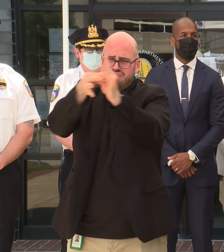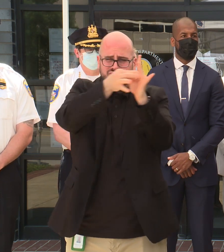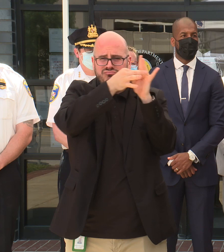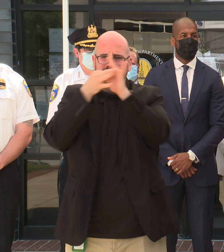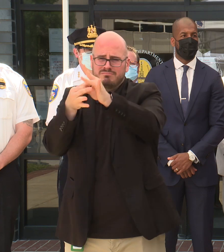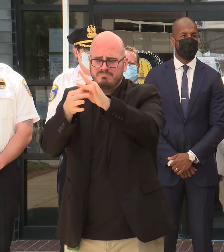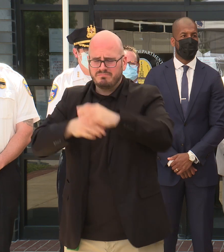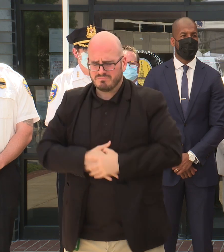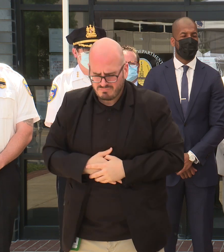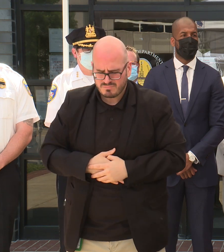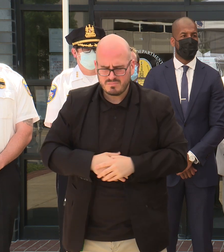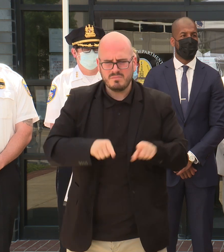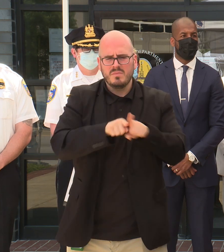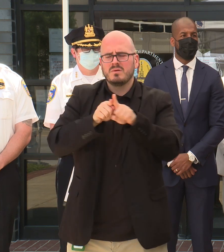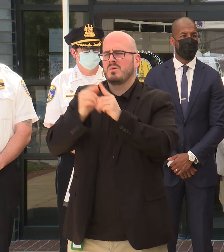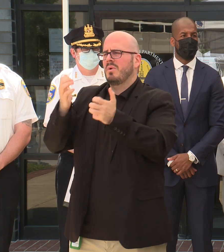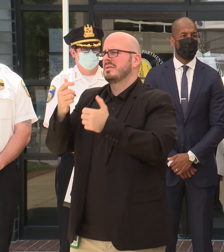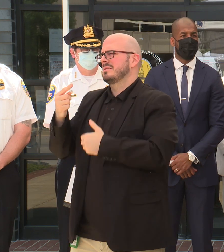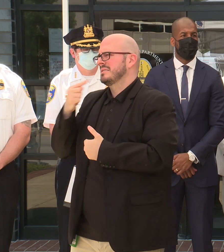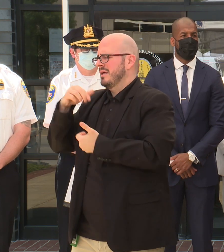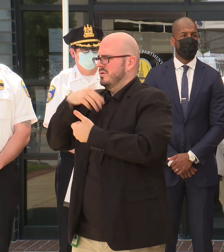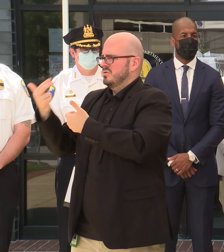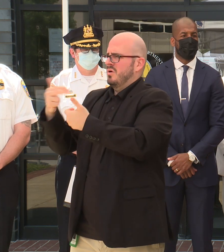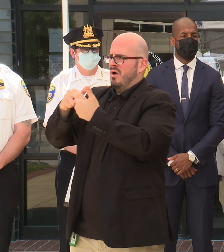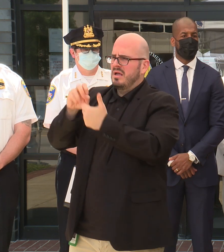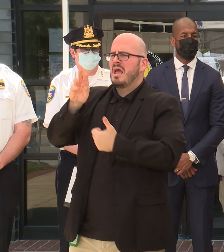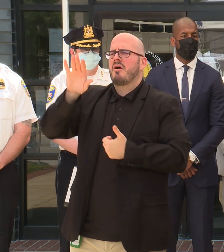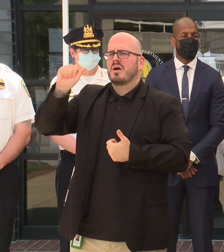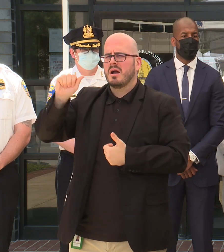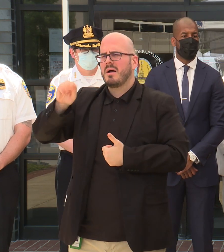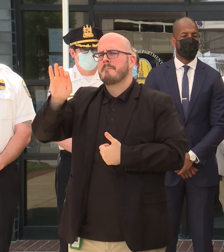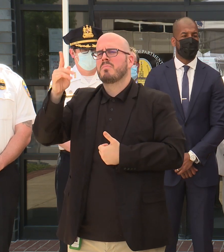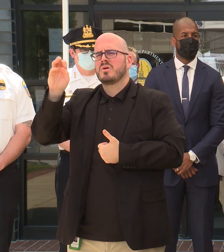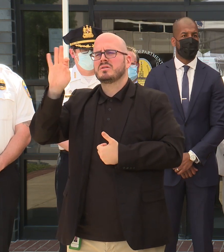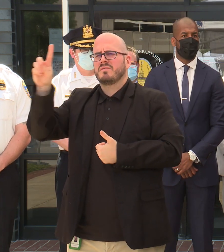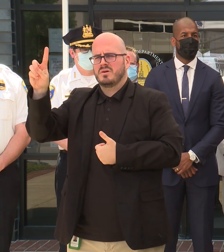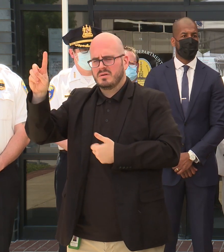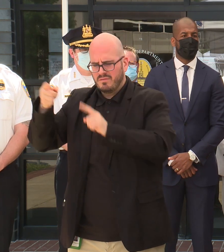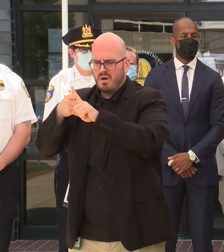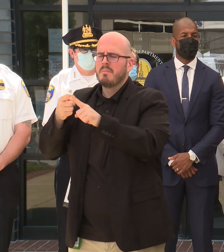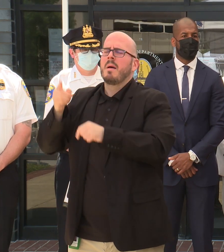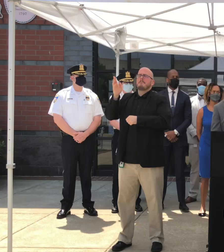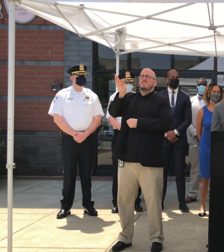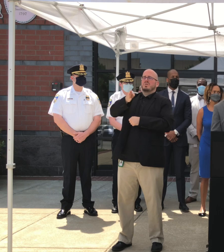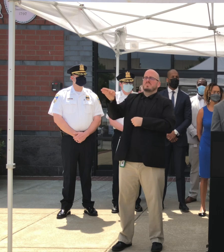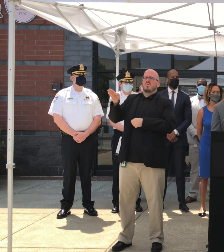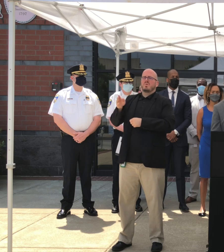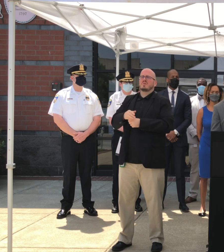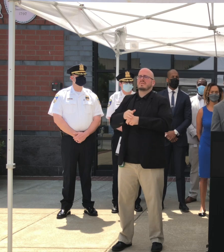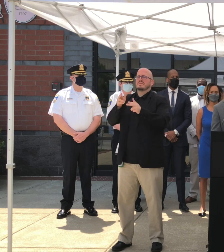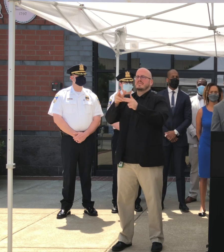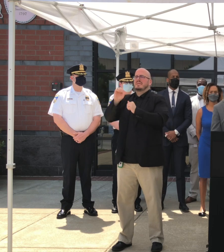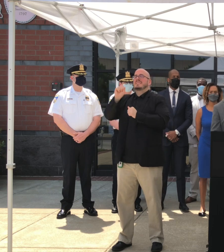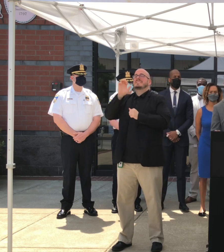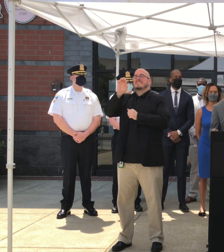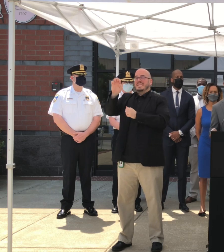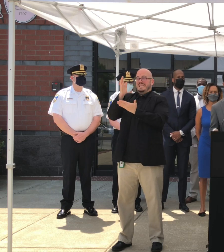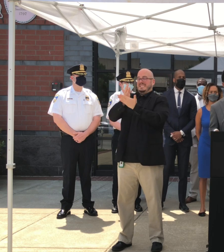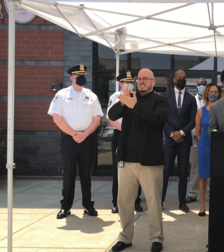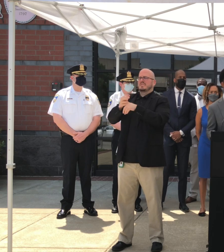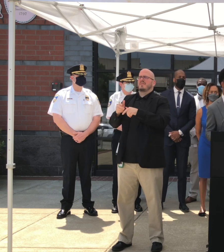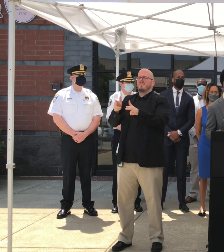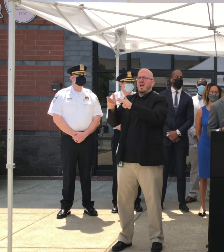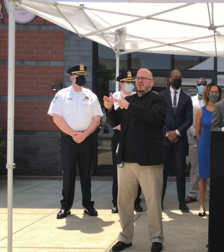I also want to say that we were joined to be joined today by Erica Bridgeford, uh, from Baltimore ceasefire. And with that, I will turn it over to director